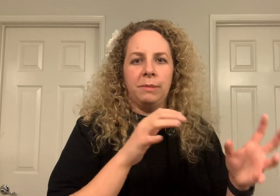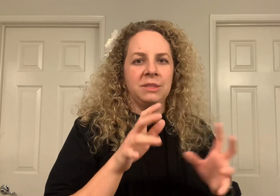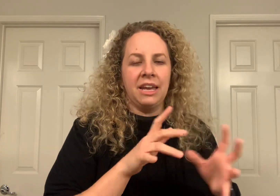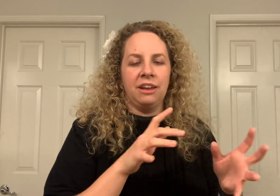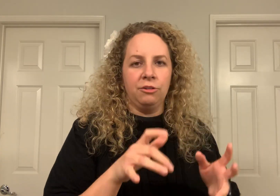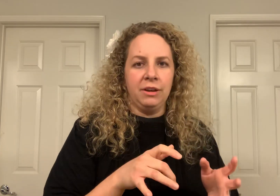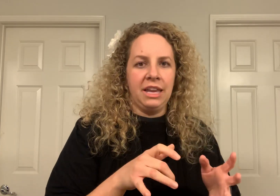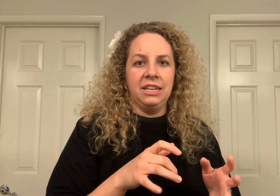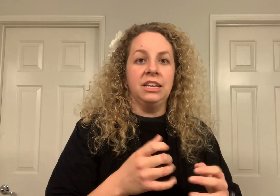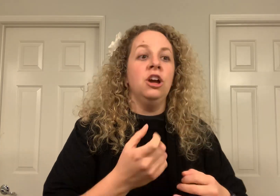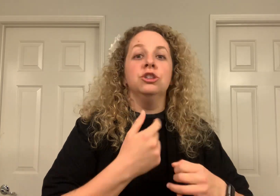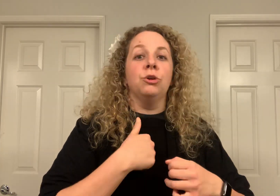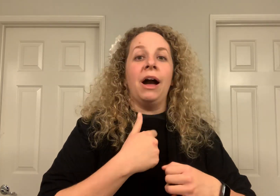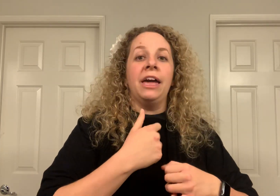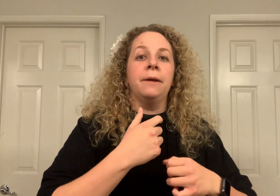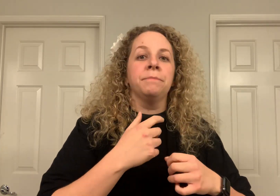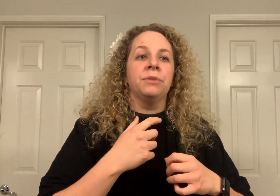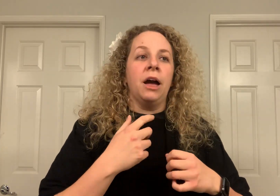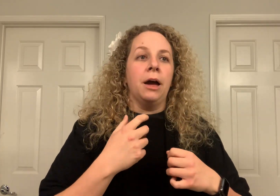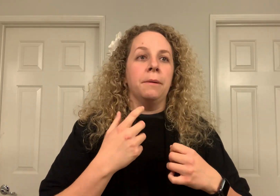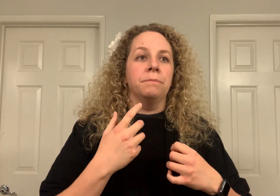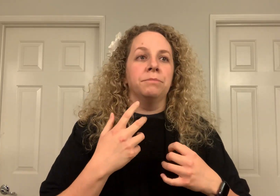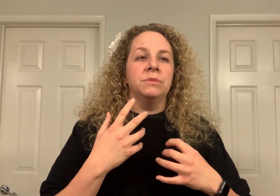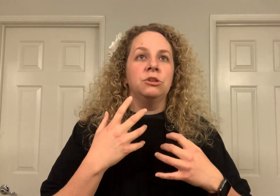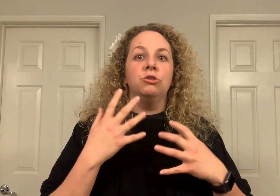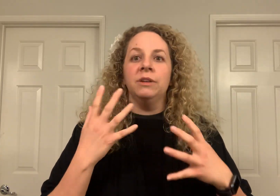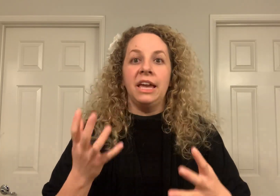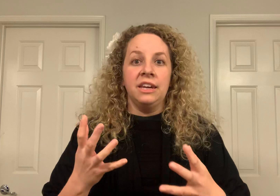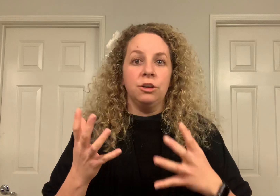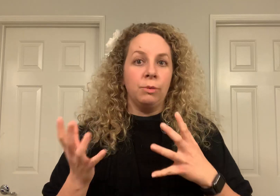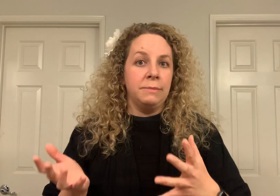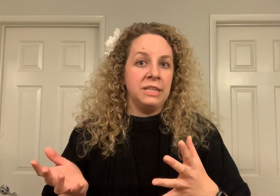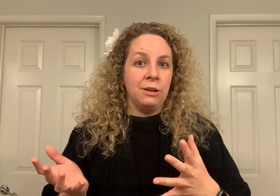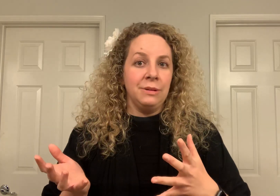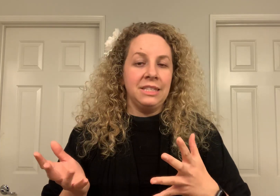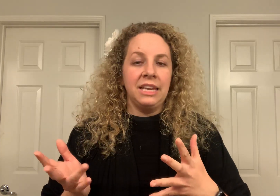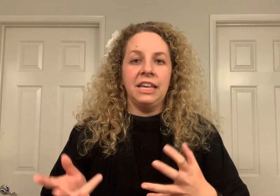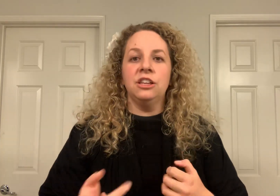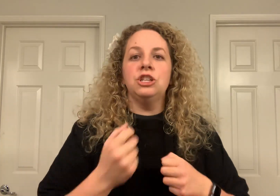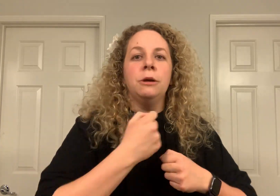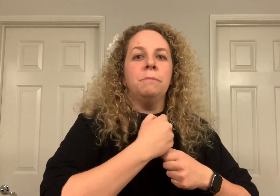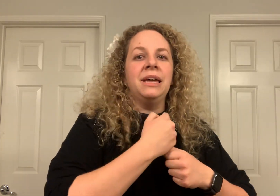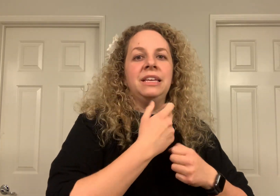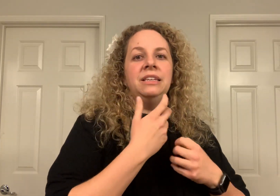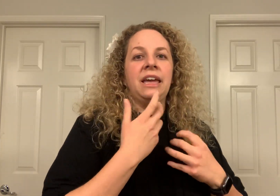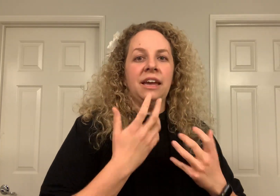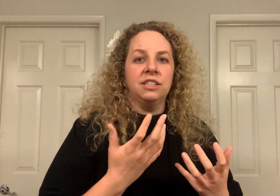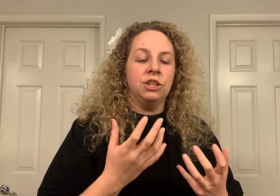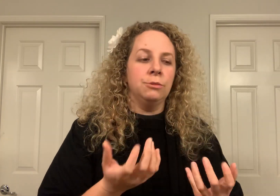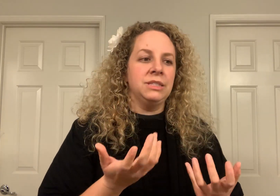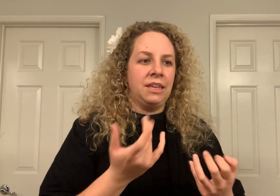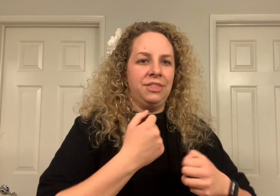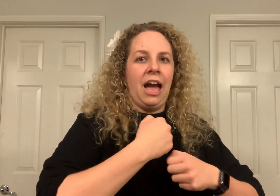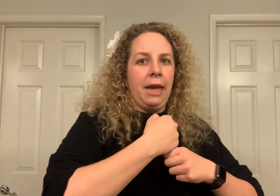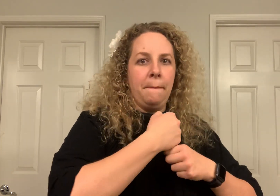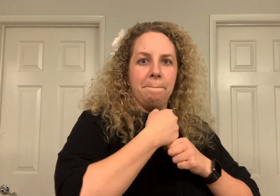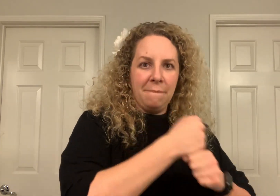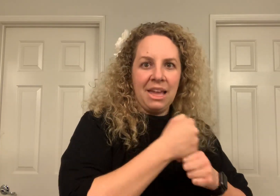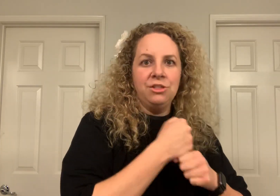website and created. So I, um, created a website we'd say in English, but in ASL, you would say that I have made